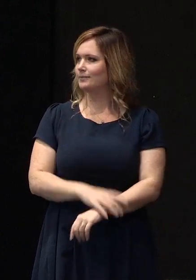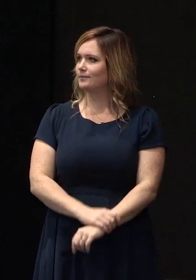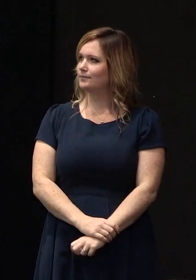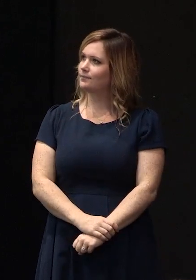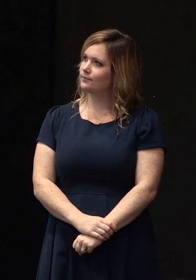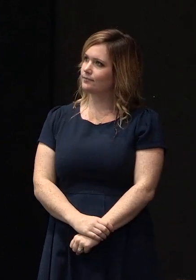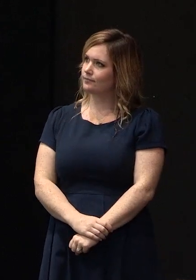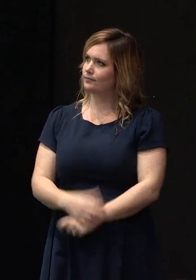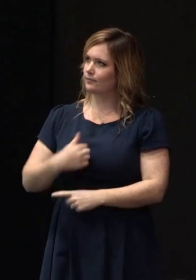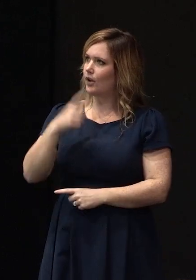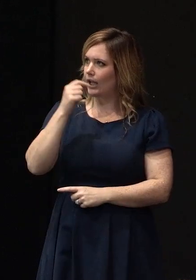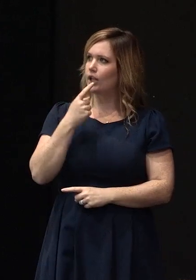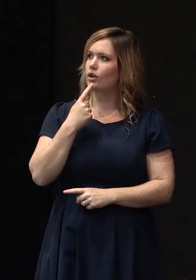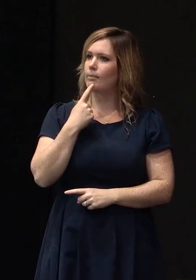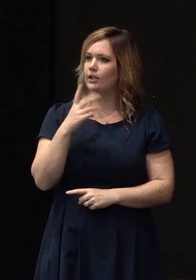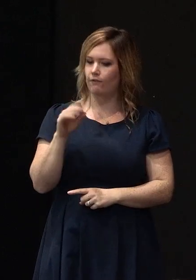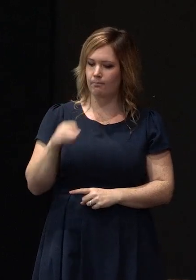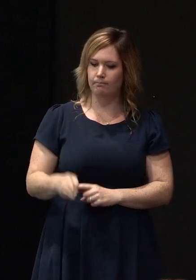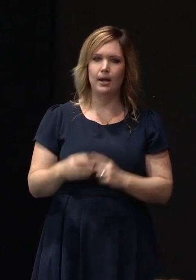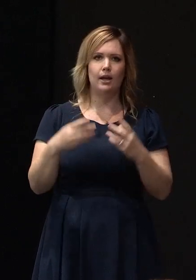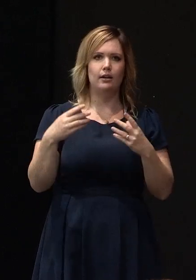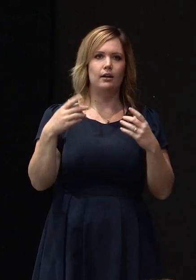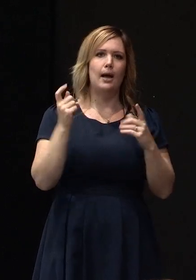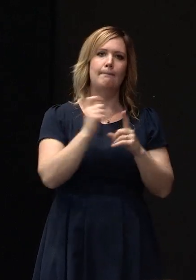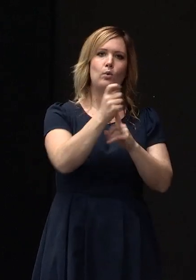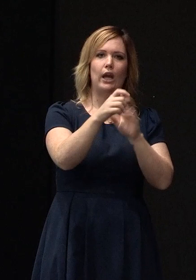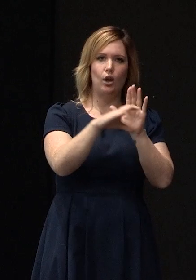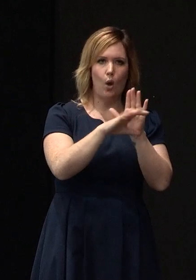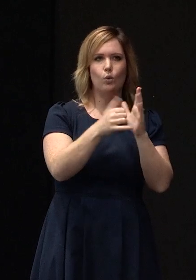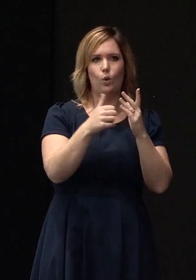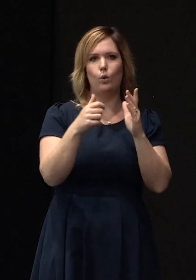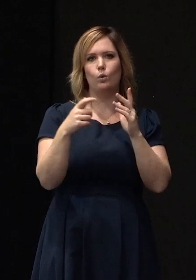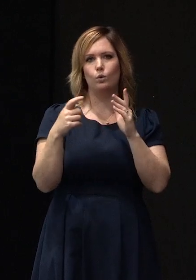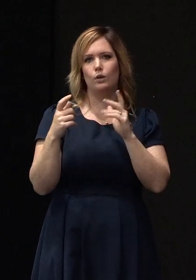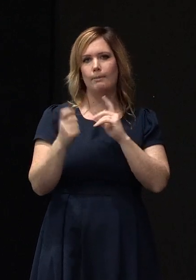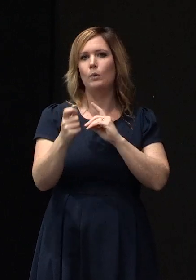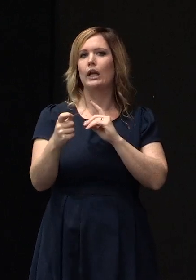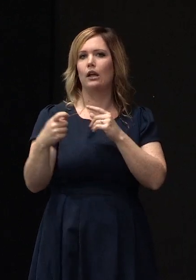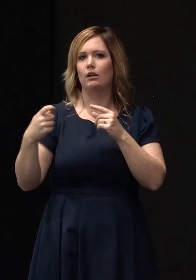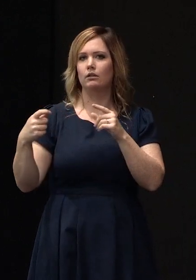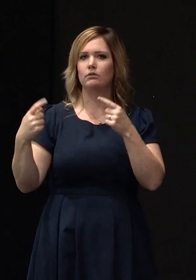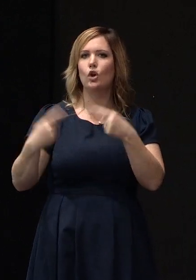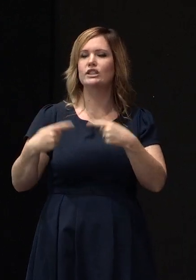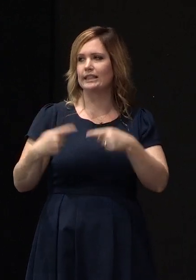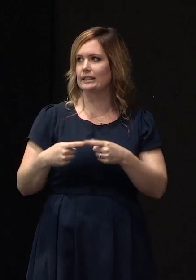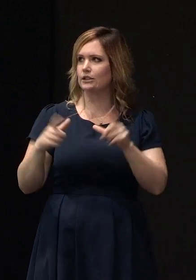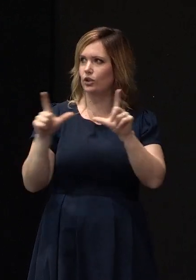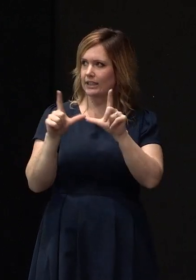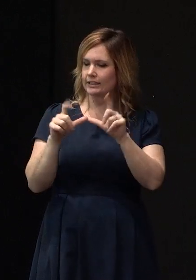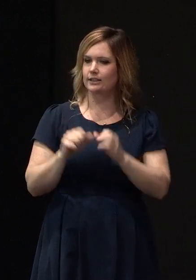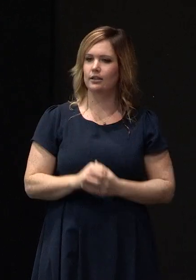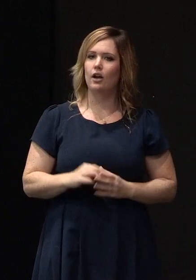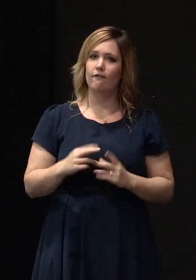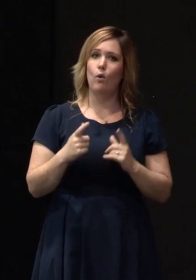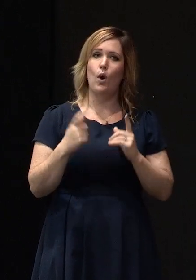I can comment from the building code point of view what the code requires for